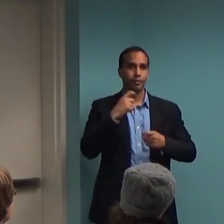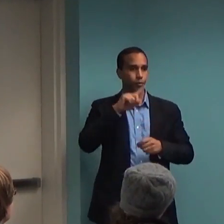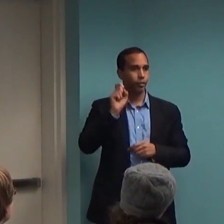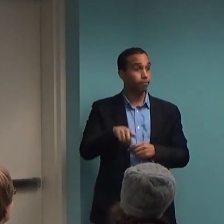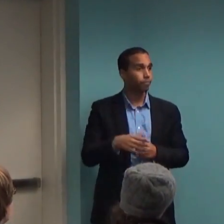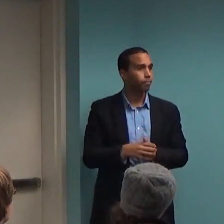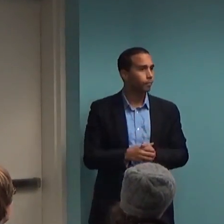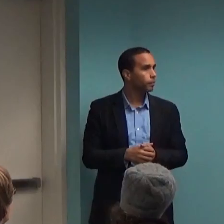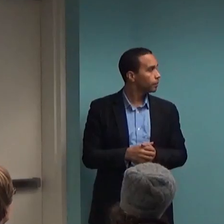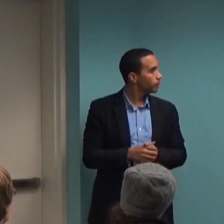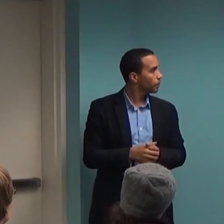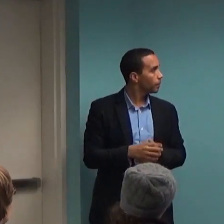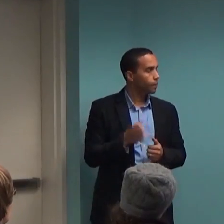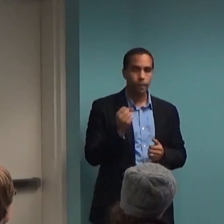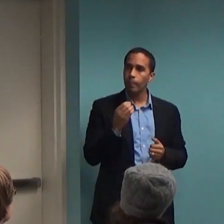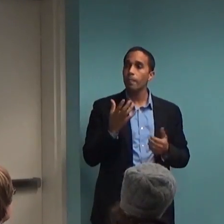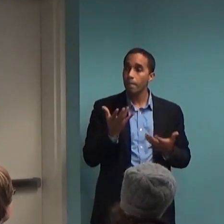how do you make an informed decision?